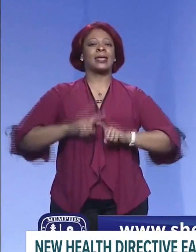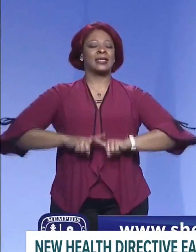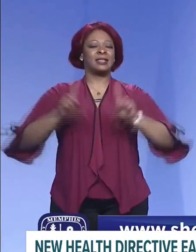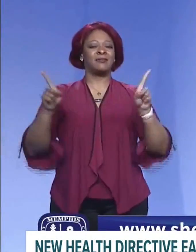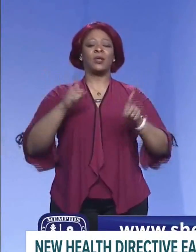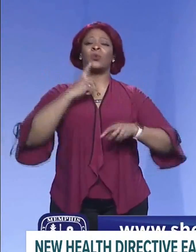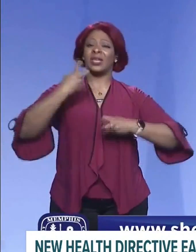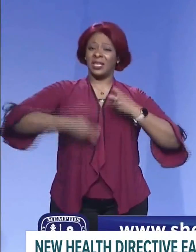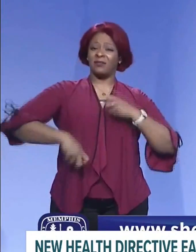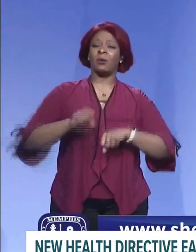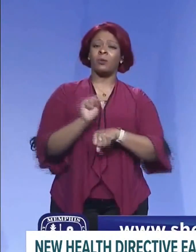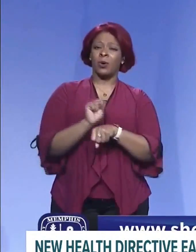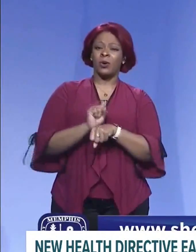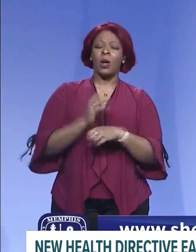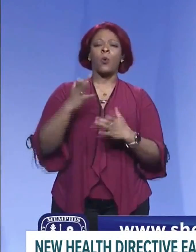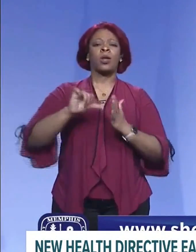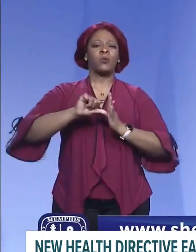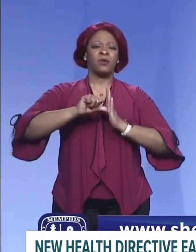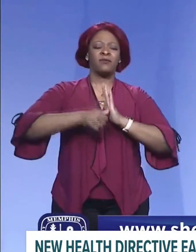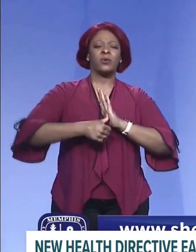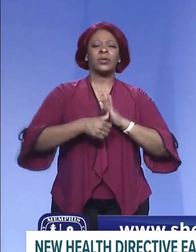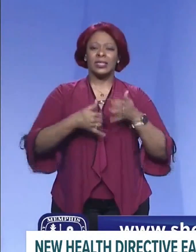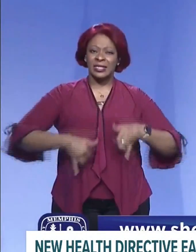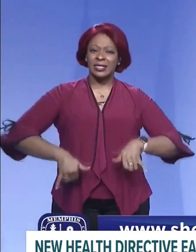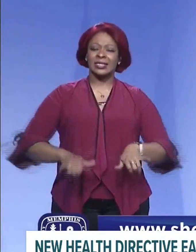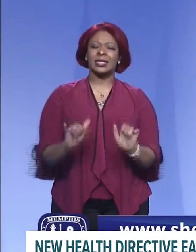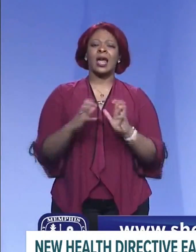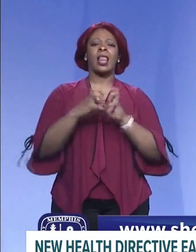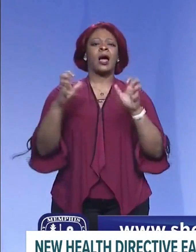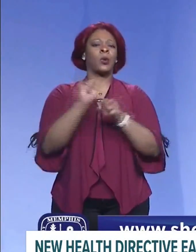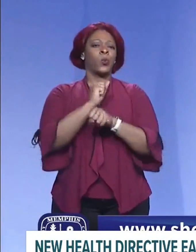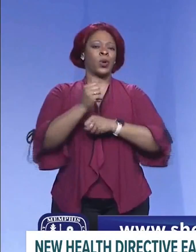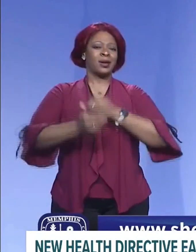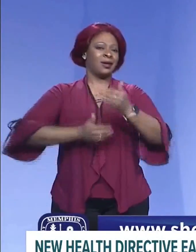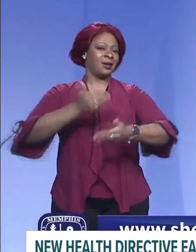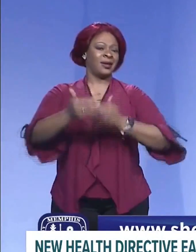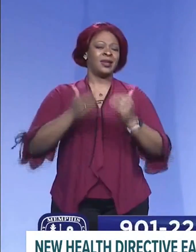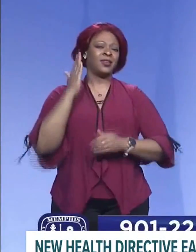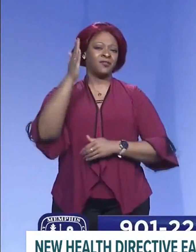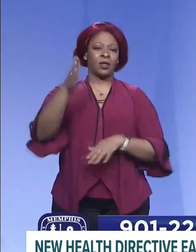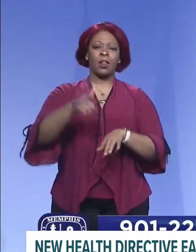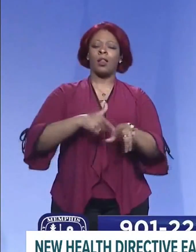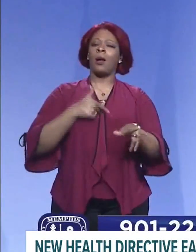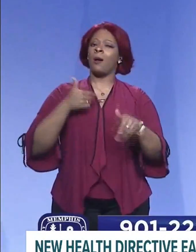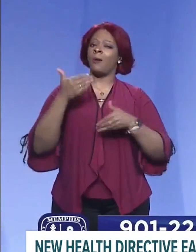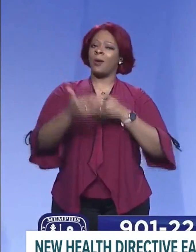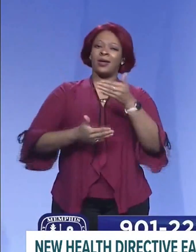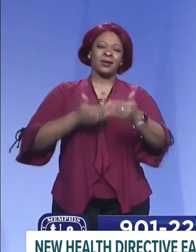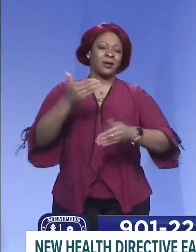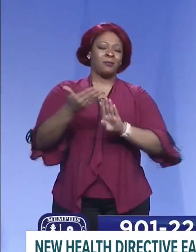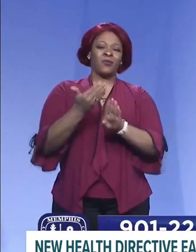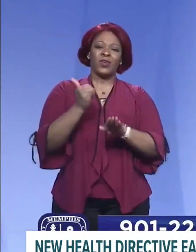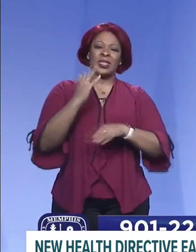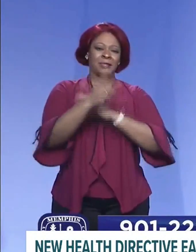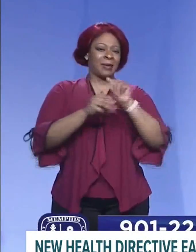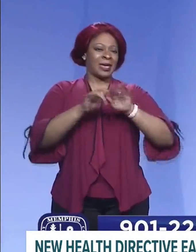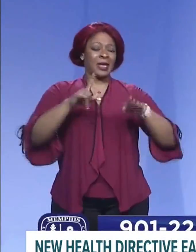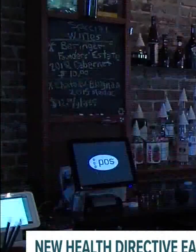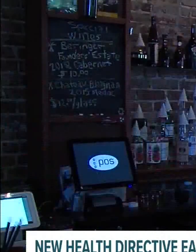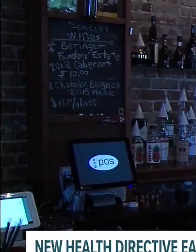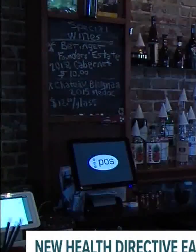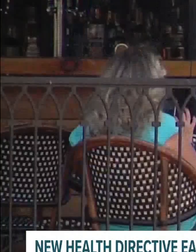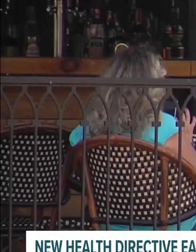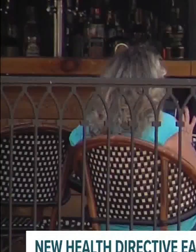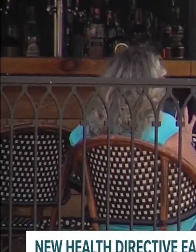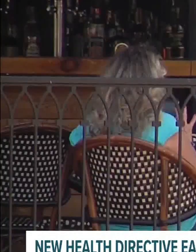work but I want to reinforce there is still much work ahead of us. We have a long way to go before the pandemic is over.